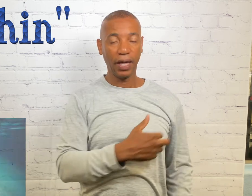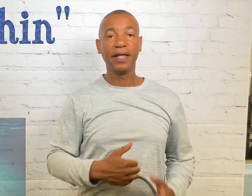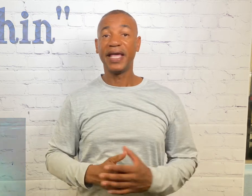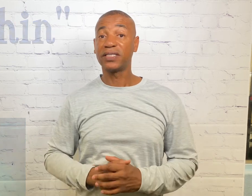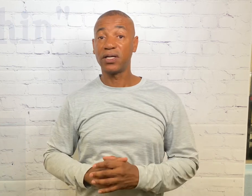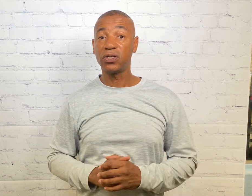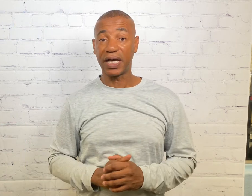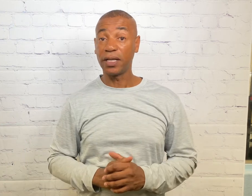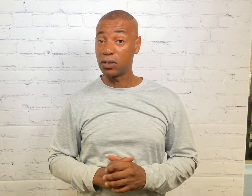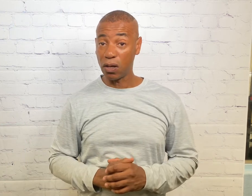That's how you sign dolphin.